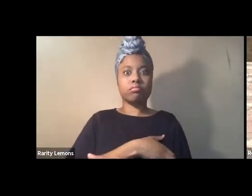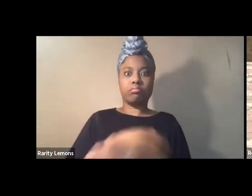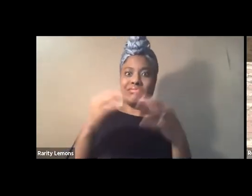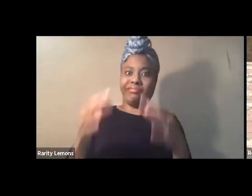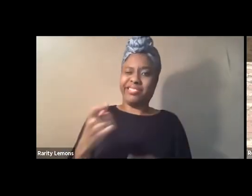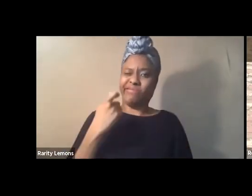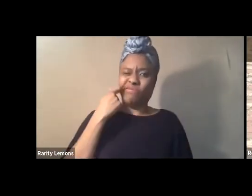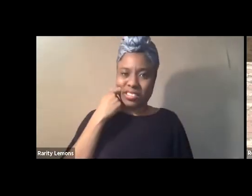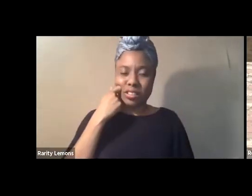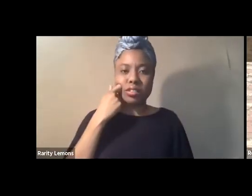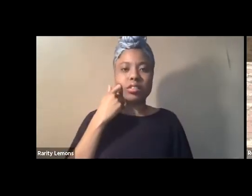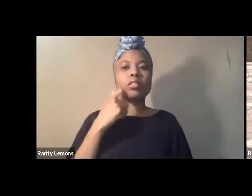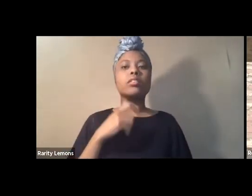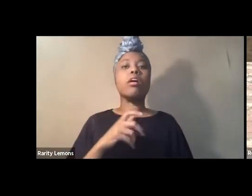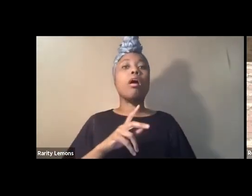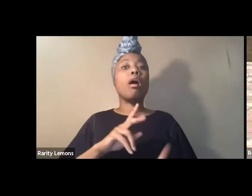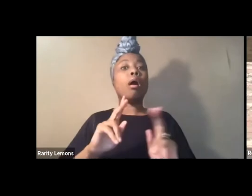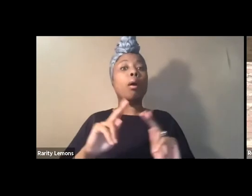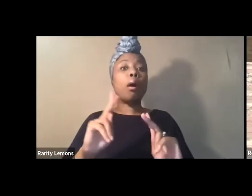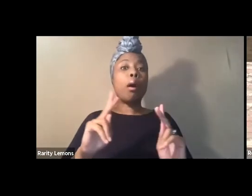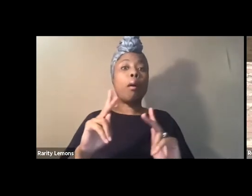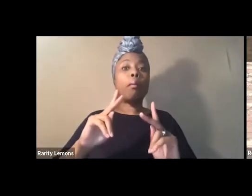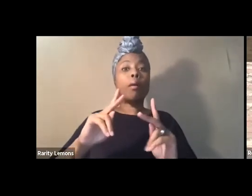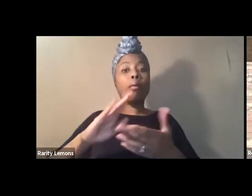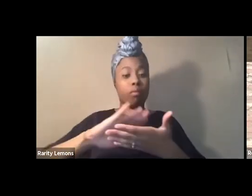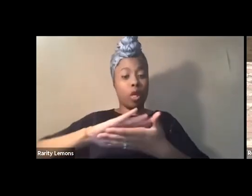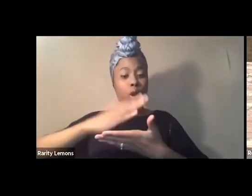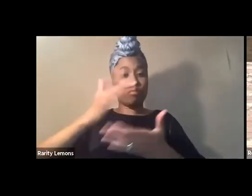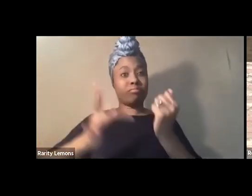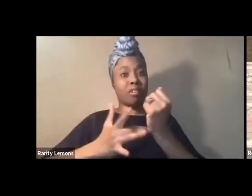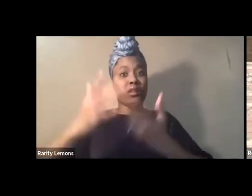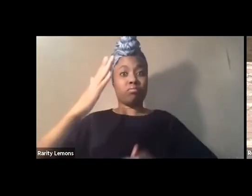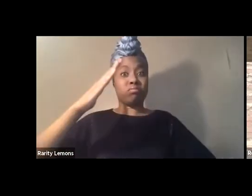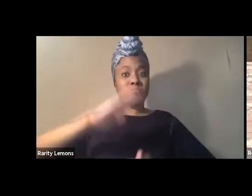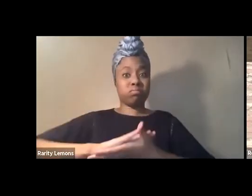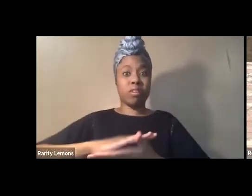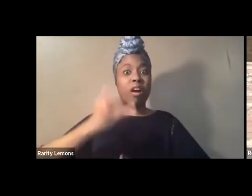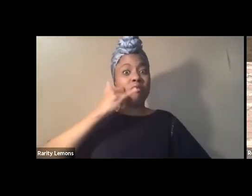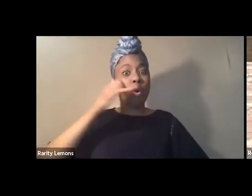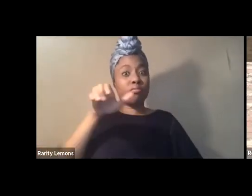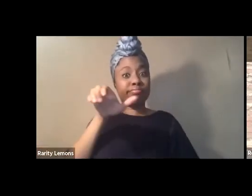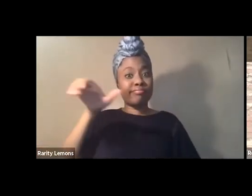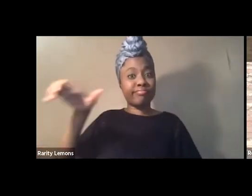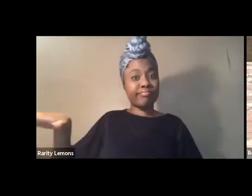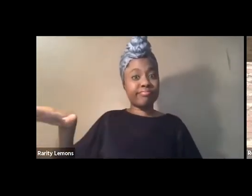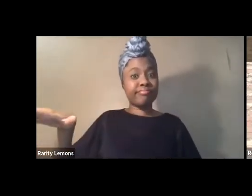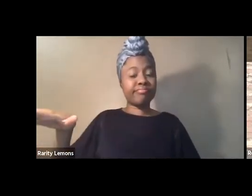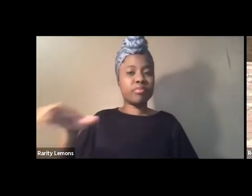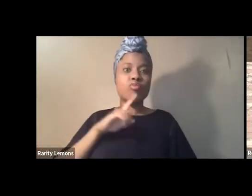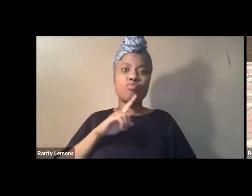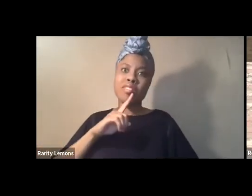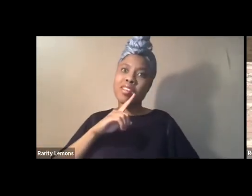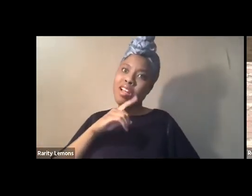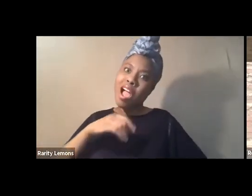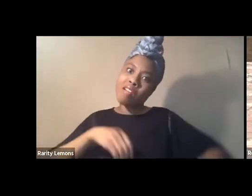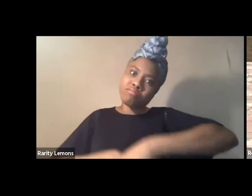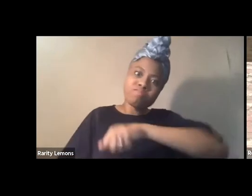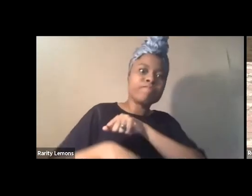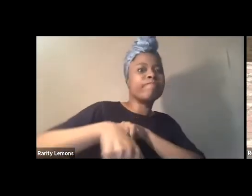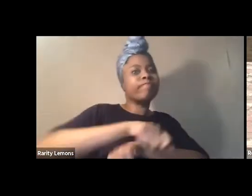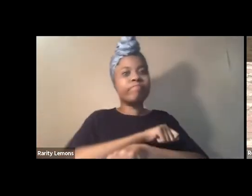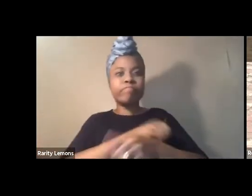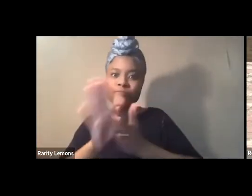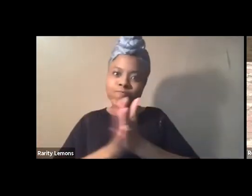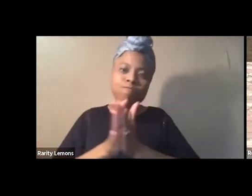as when people closed their laptops put their phones down and put their bodies on the line together with thousands of others